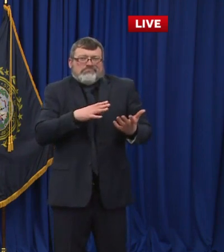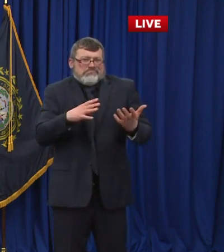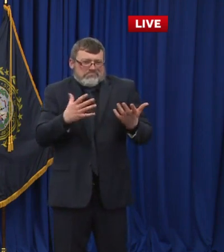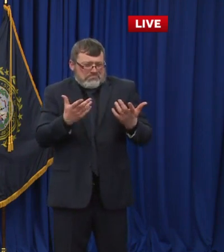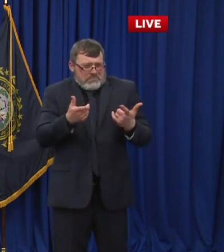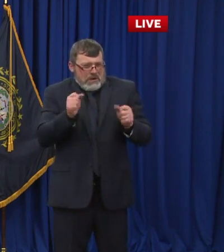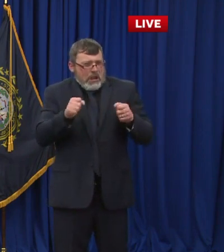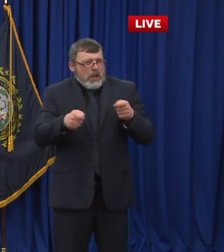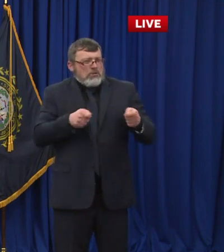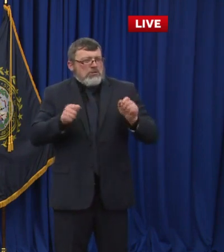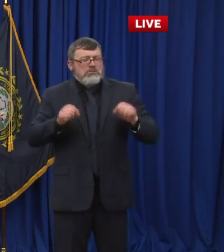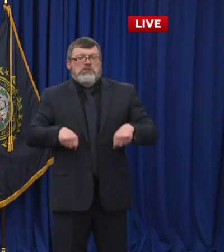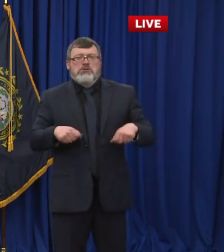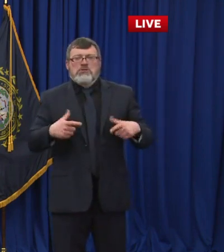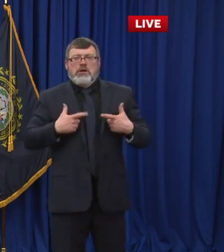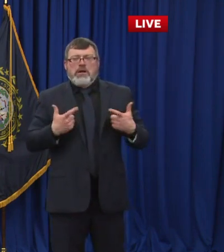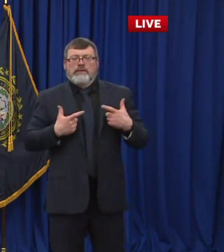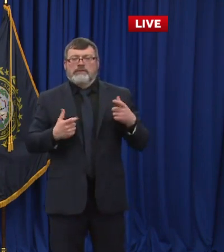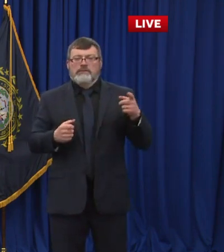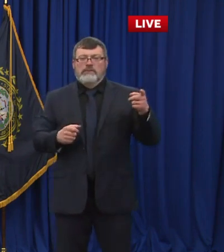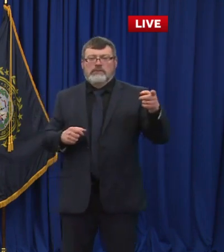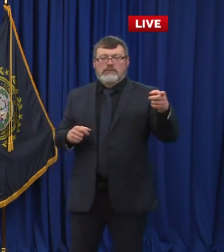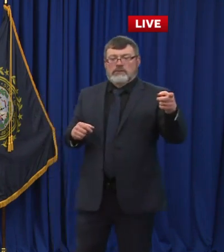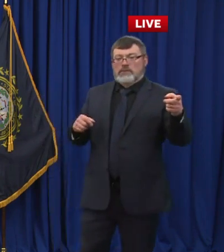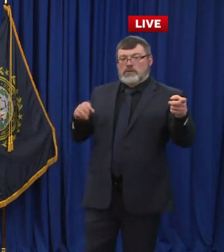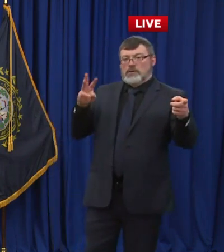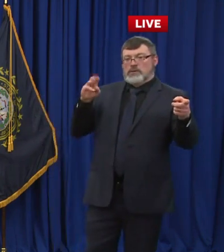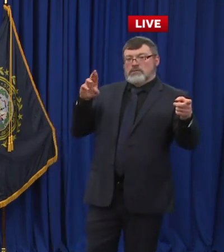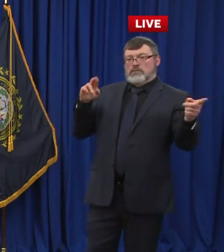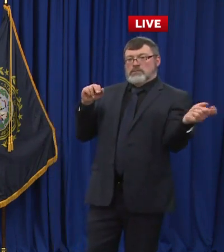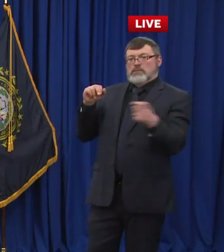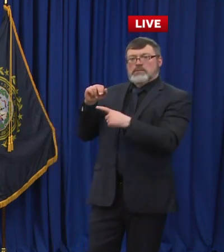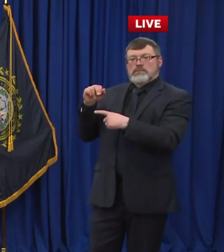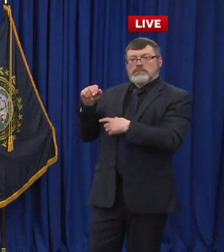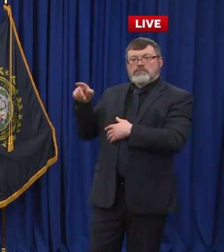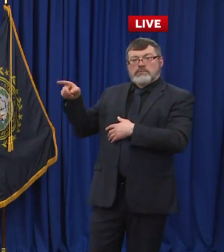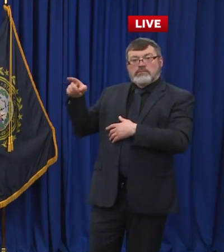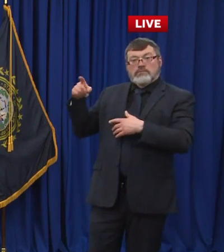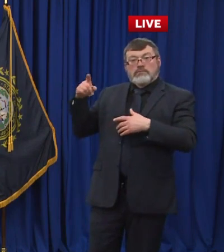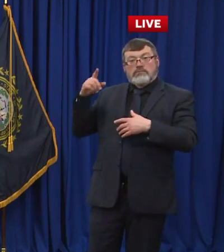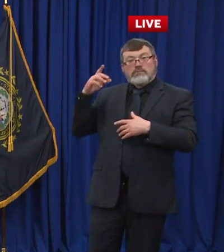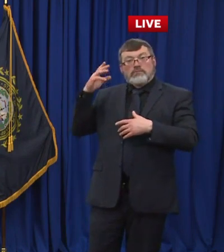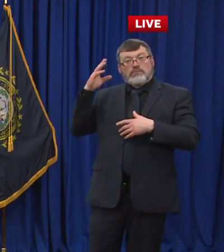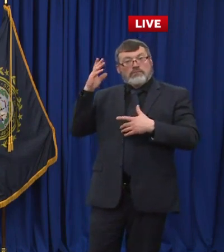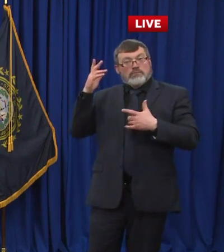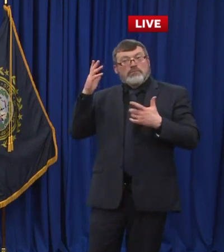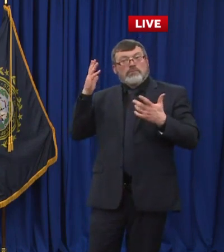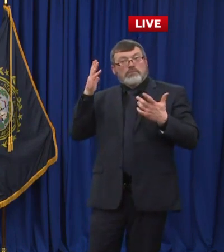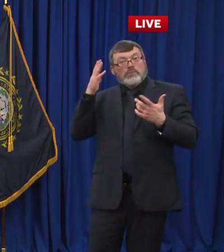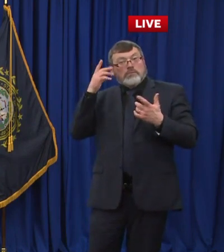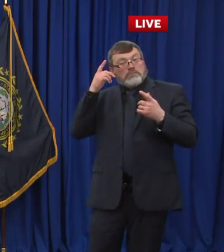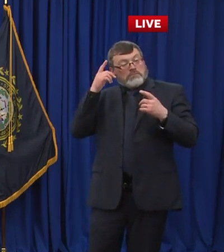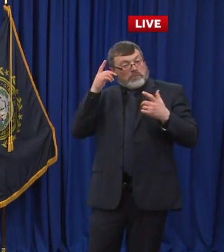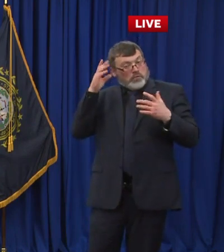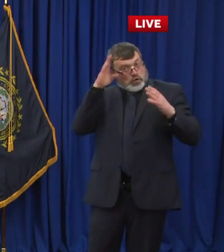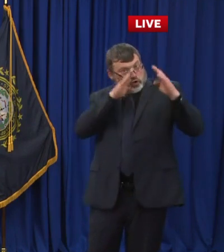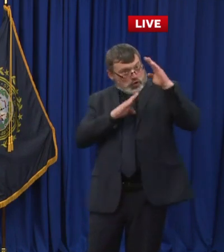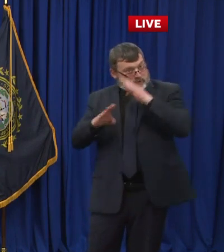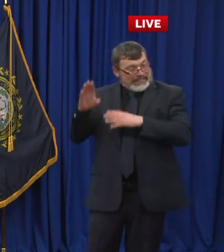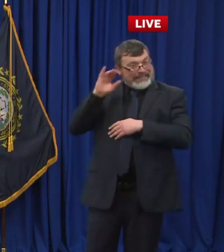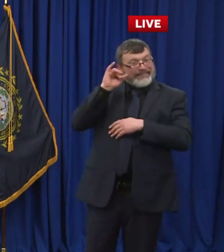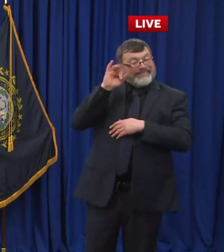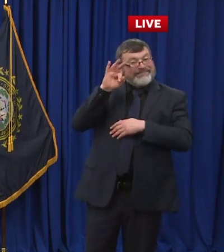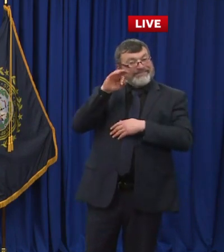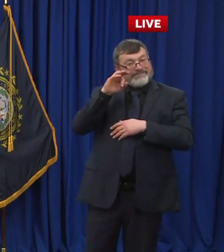with school vacations with New Hampshire, Massachusetts, these two weeks? Is there a concern that there could be more cases? Yeah, anytime. Anytime I think that there's a